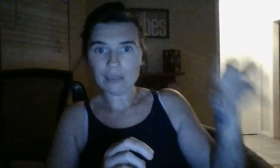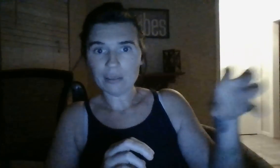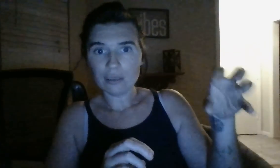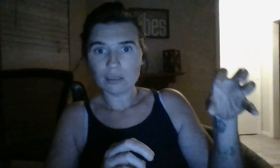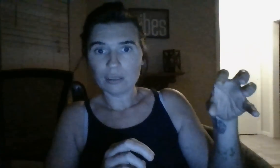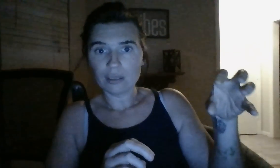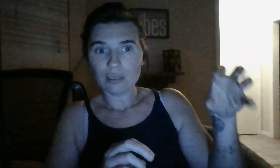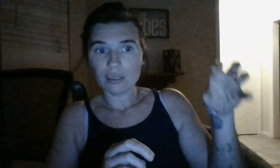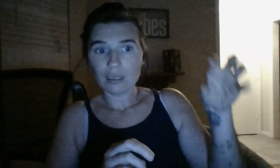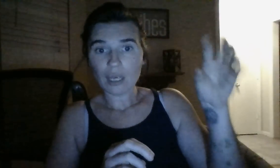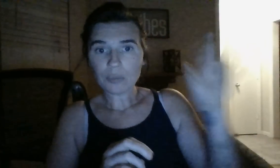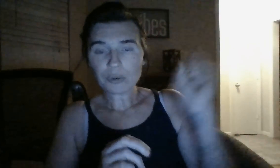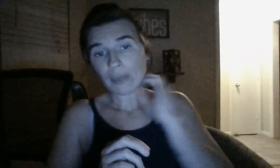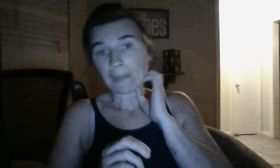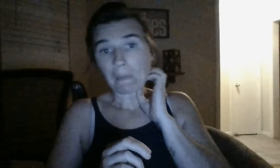helped her do it.